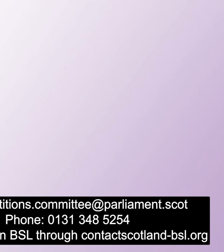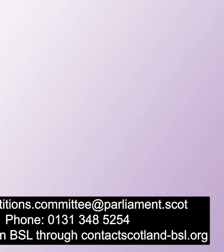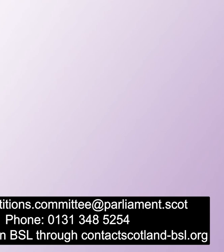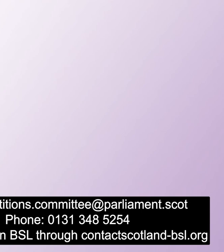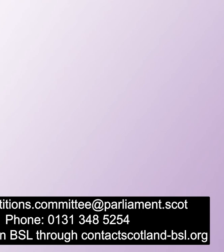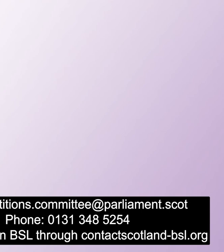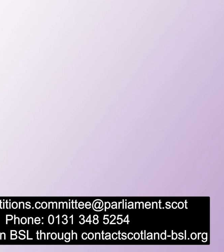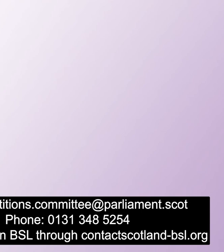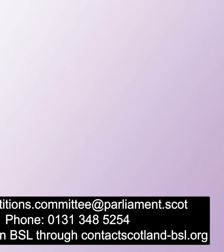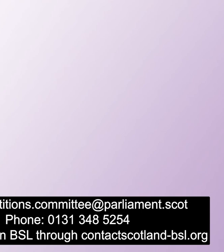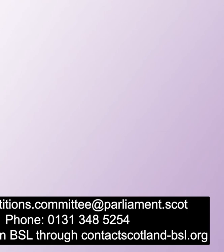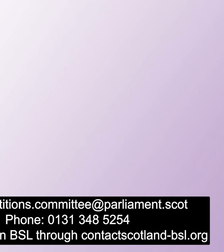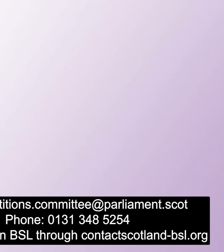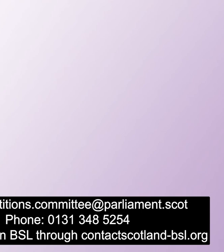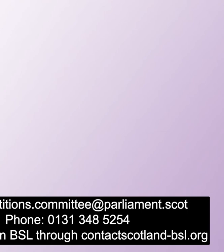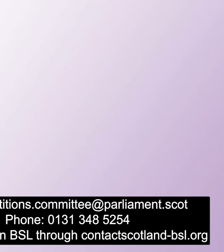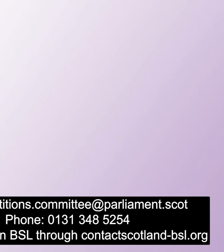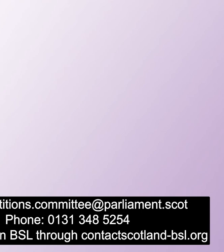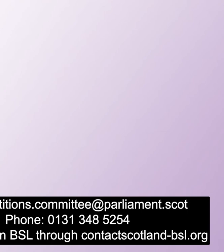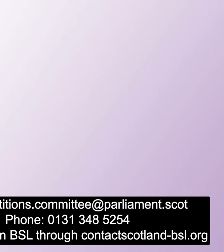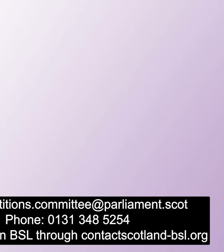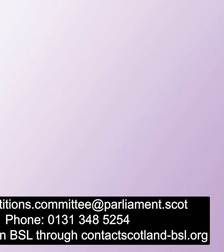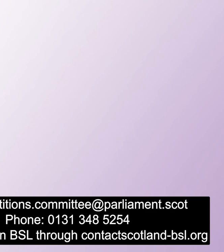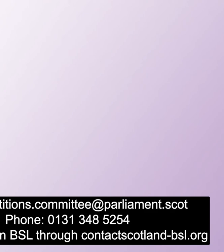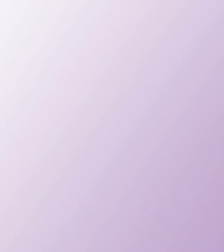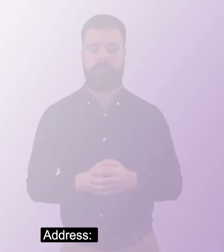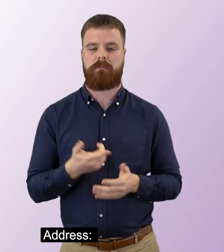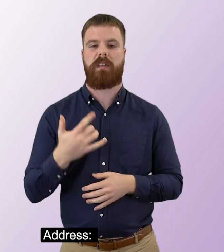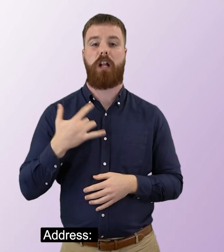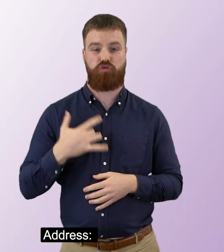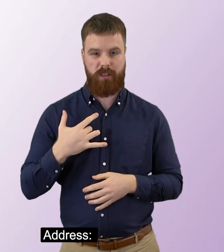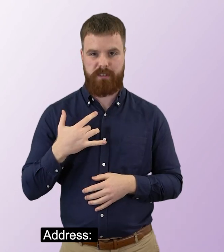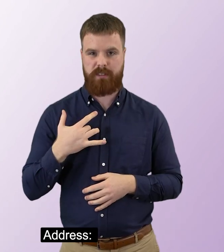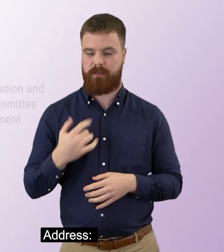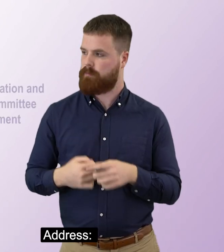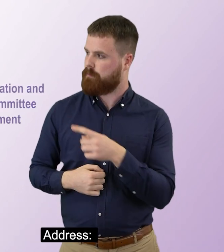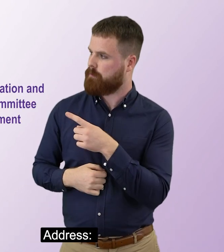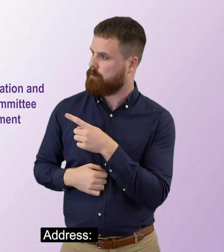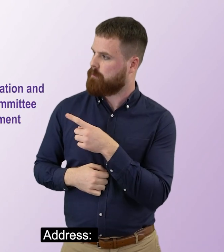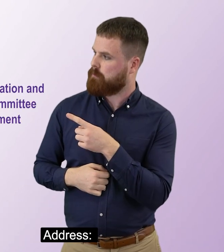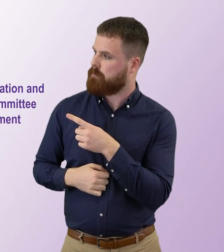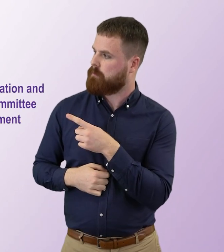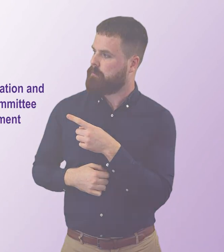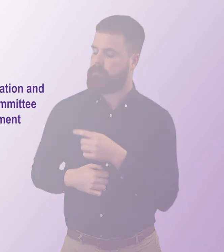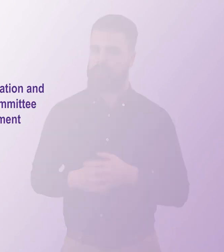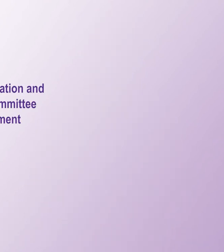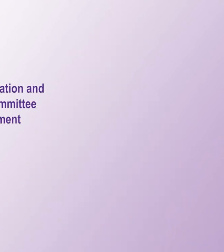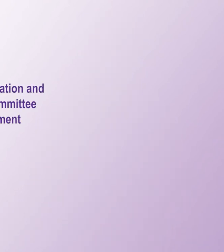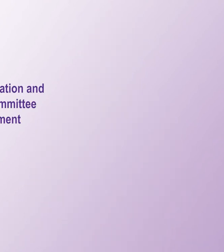contactscotland-bsl.org Address The Citizen, Participation and Public Petitions